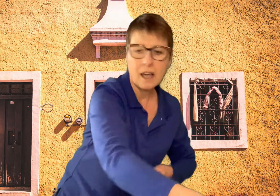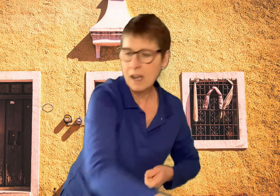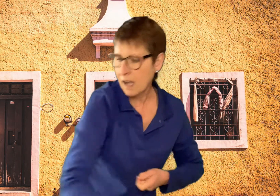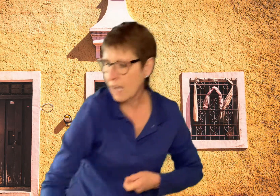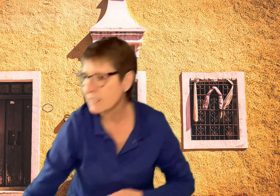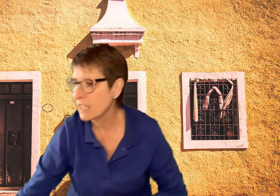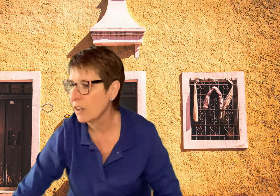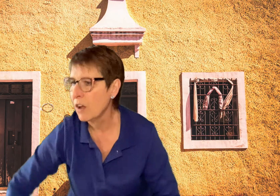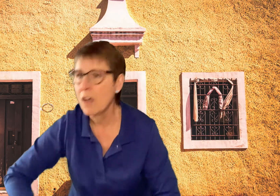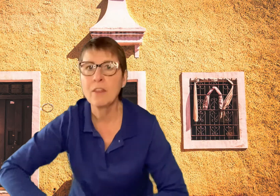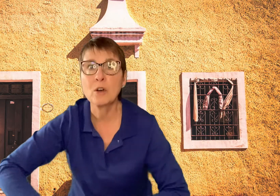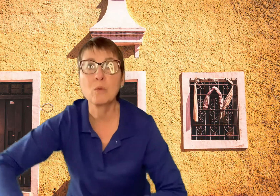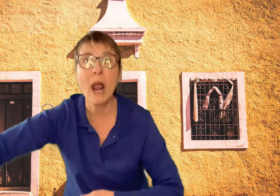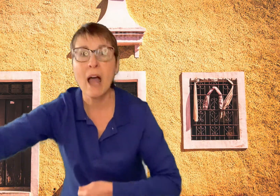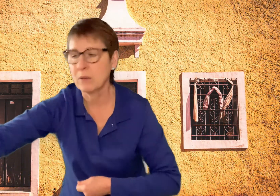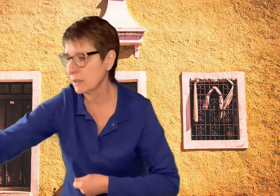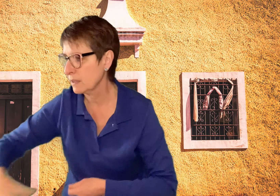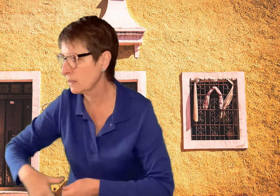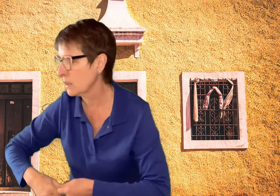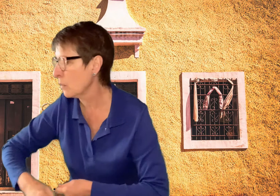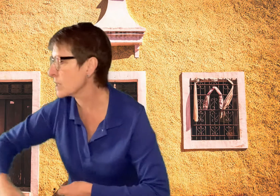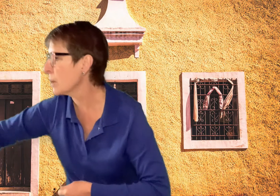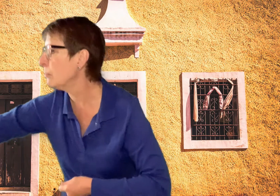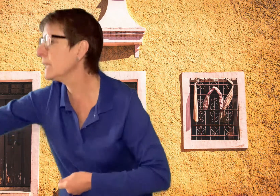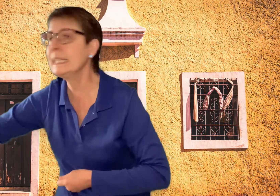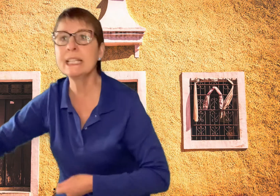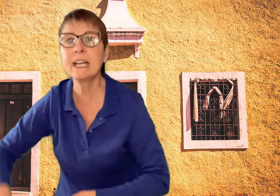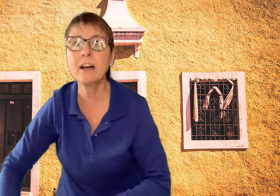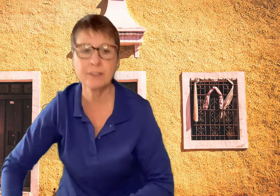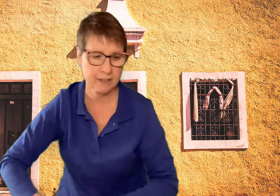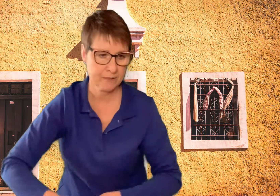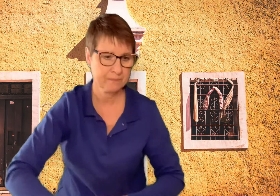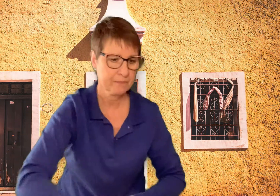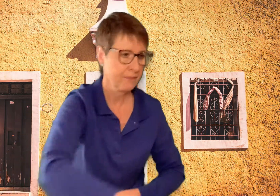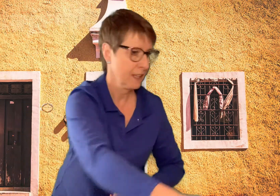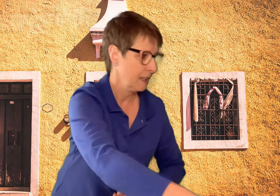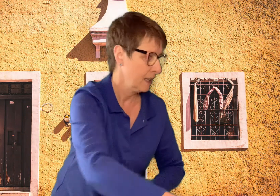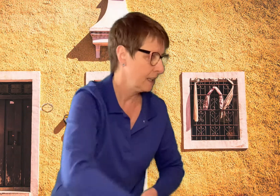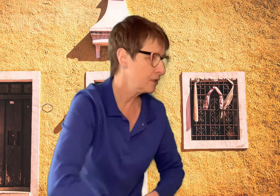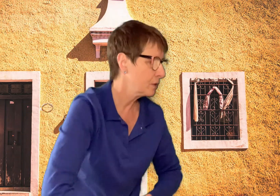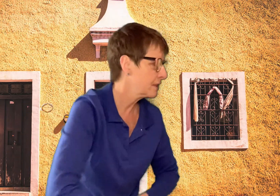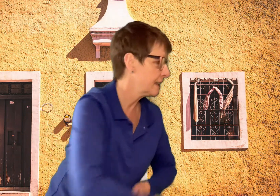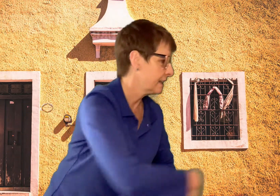until the ground was completely covered in tortillas.